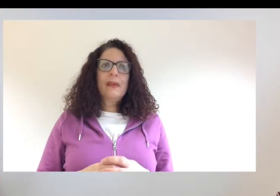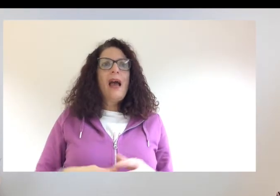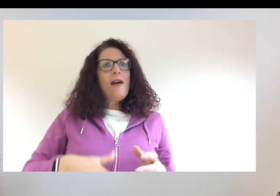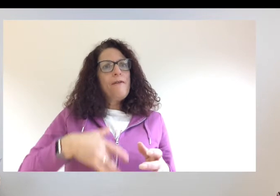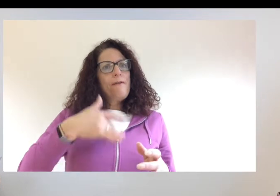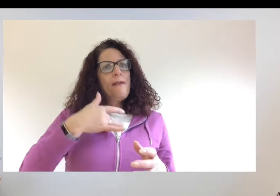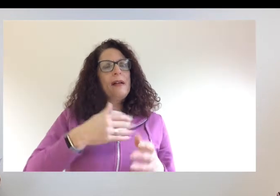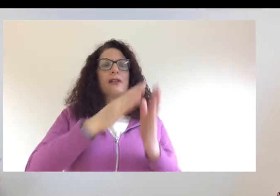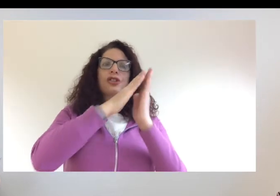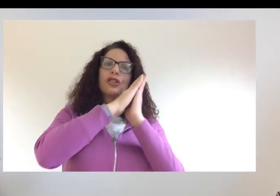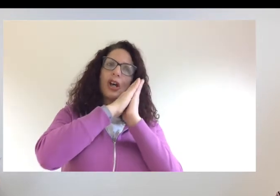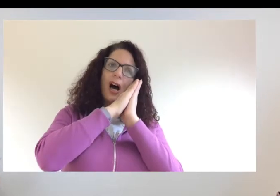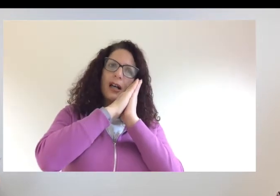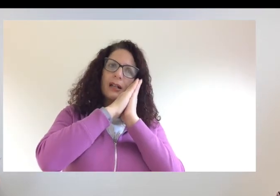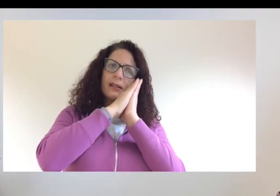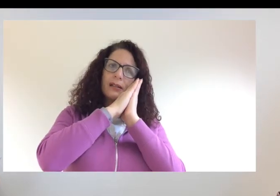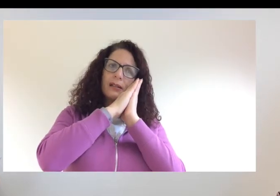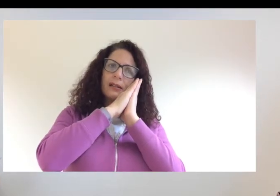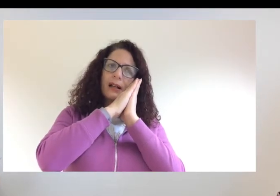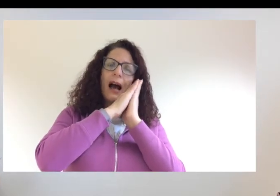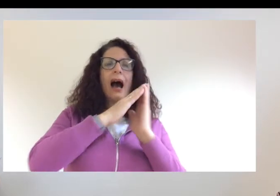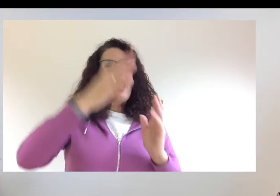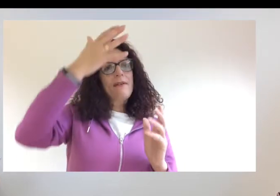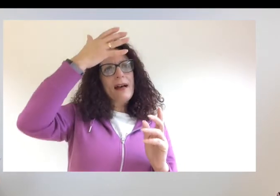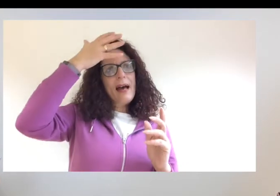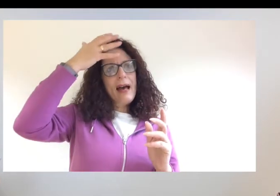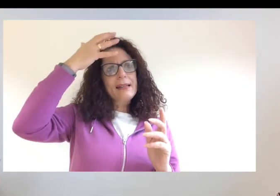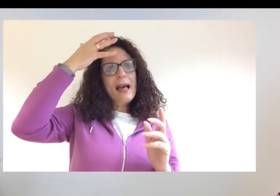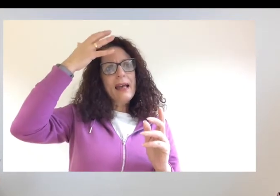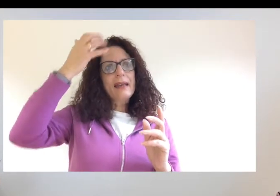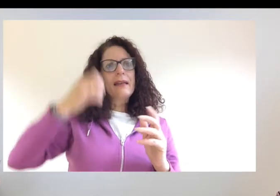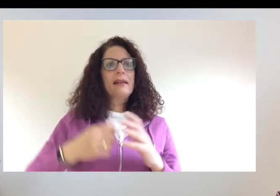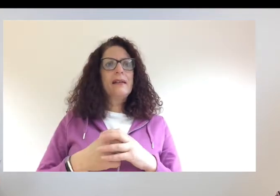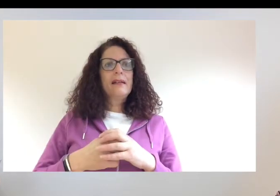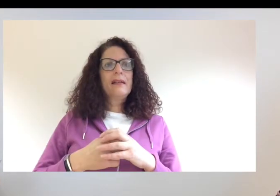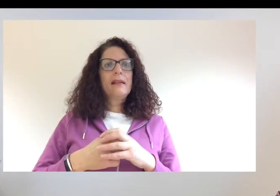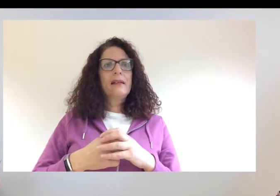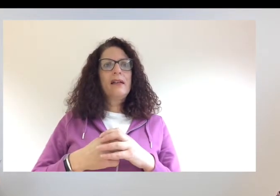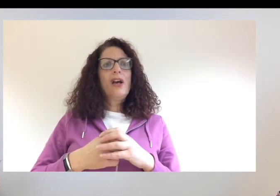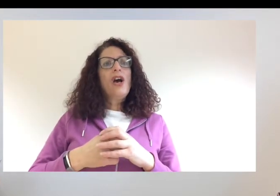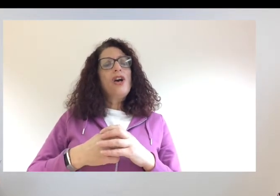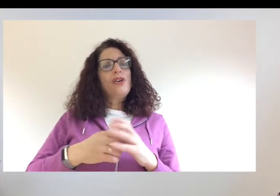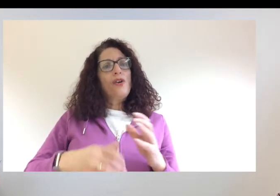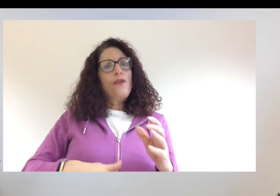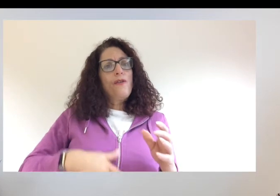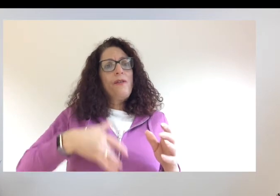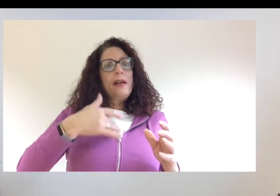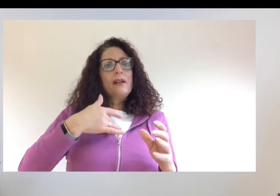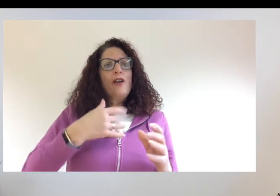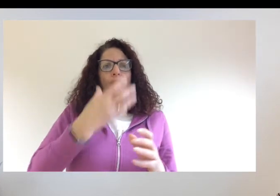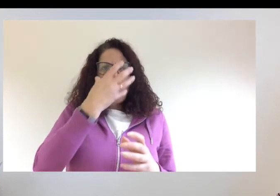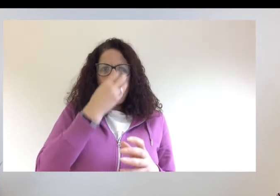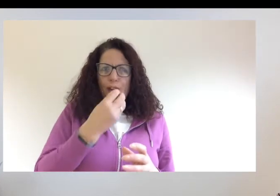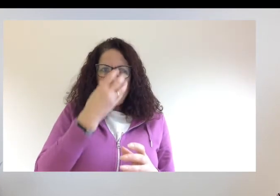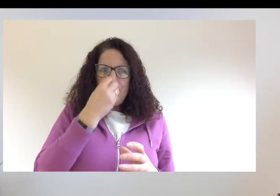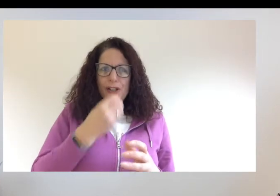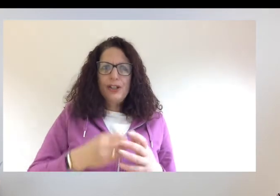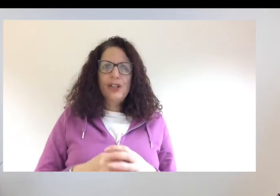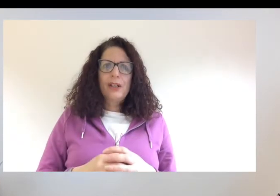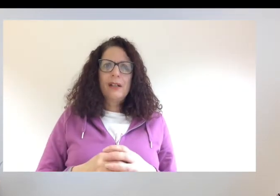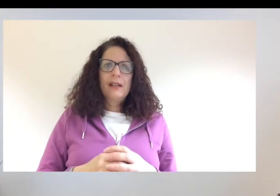take some rest and take some paracetamol. You should feel better in less than a week.